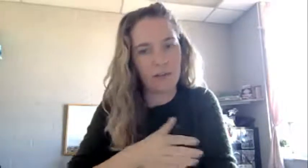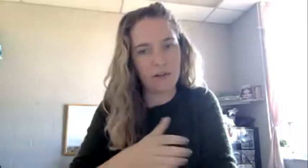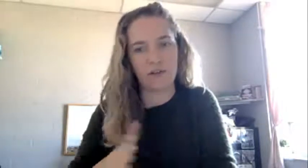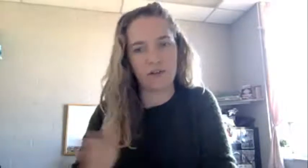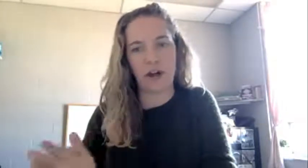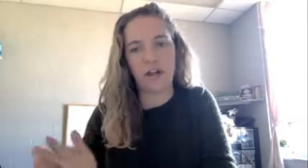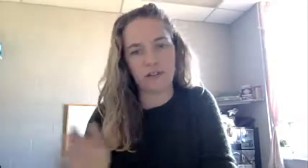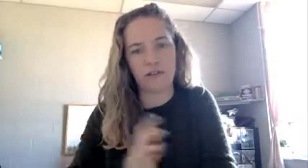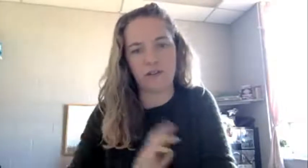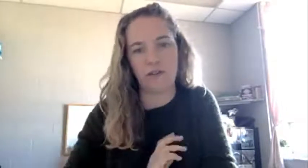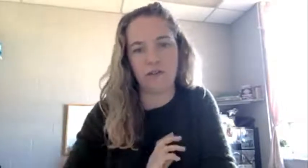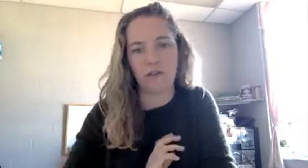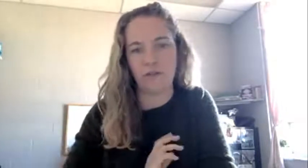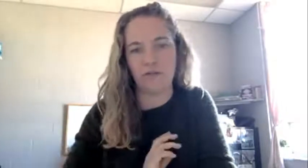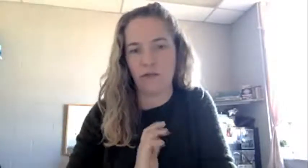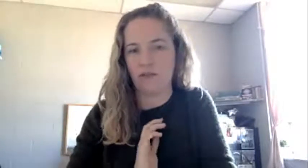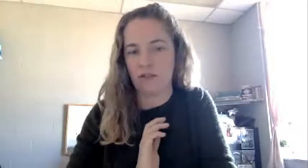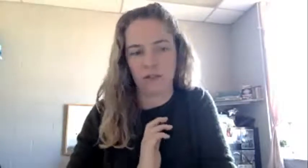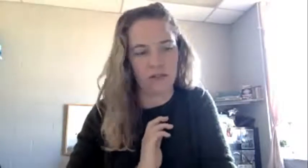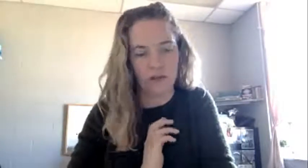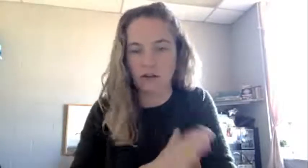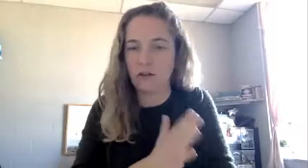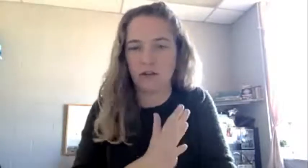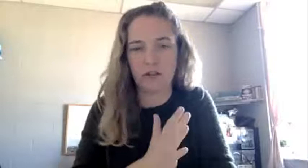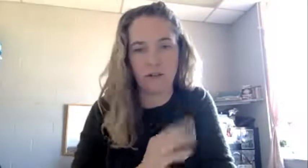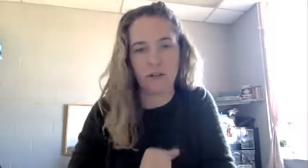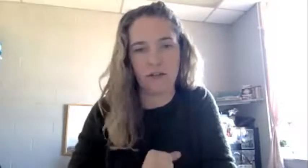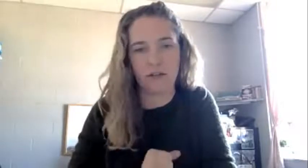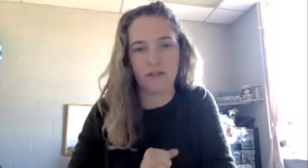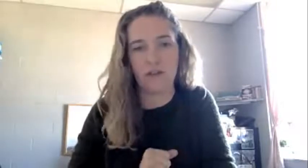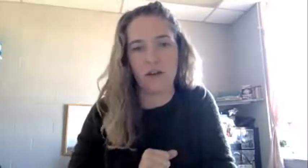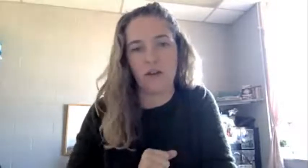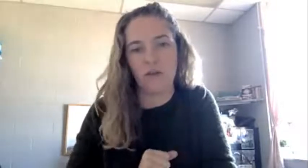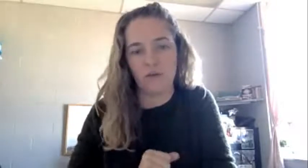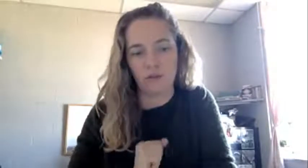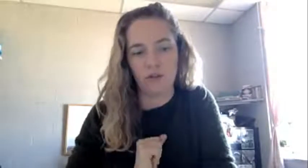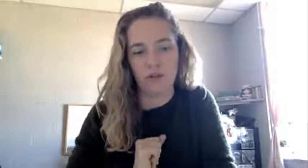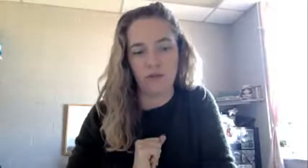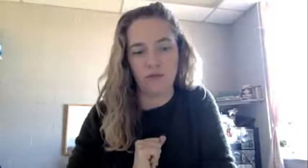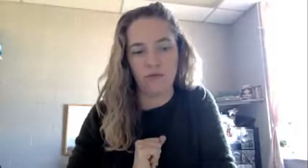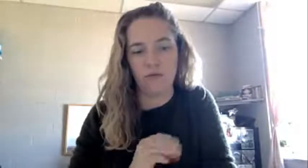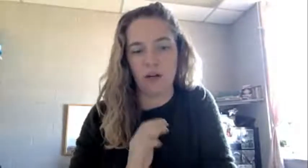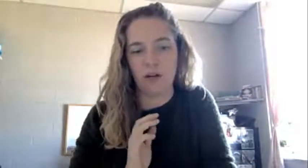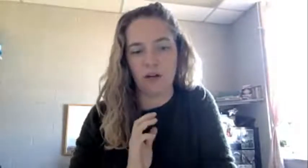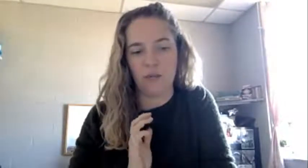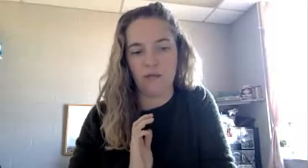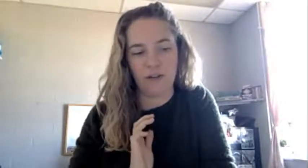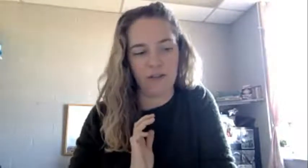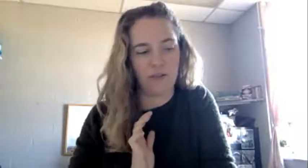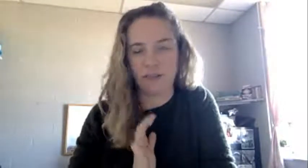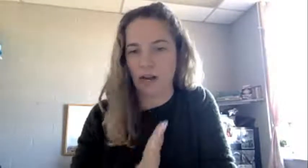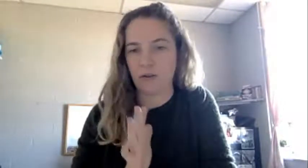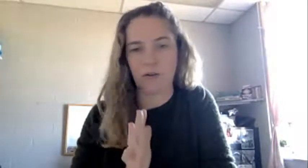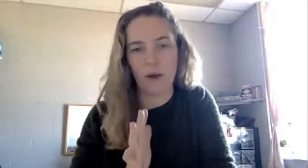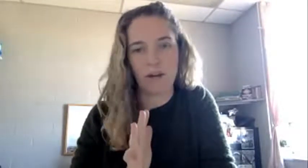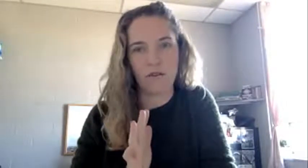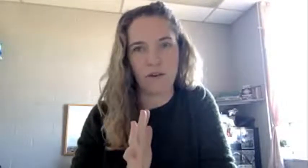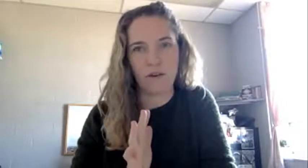of different tracks. So you could do more of just a straight literature focus. You could do a professional and technical writing focus,